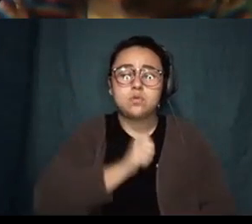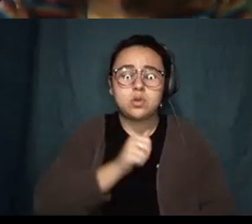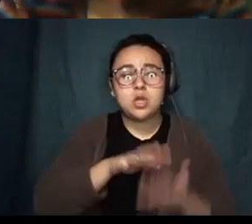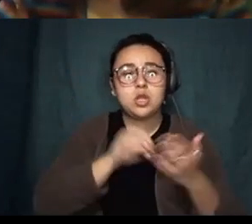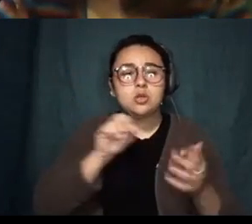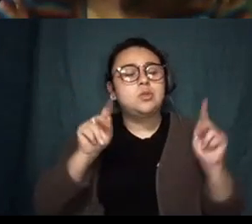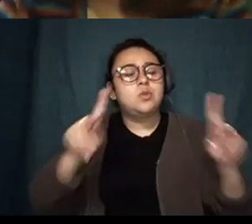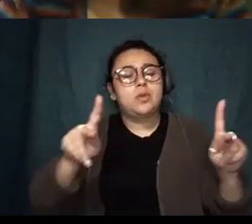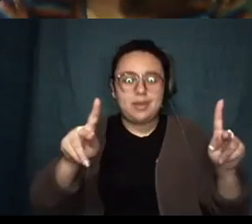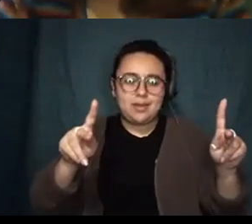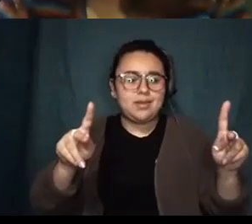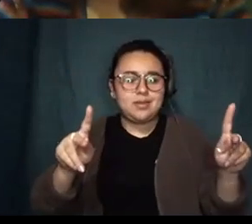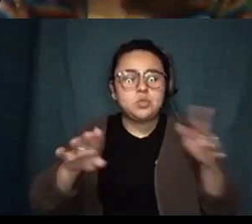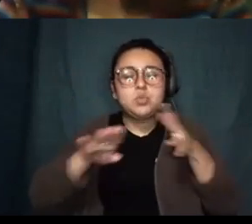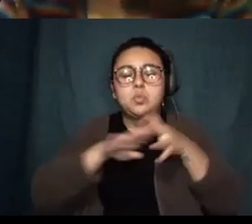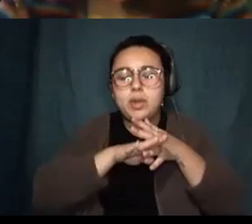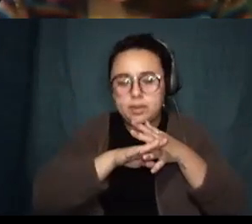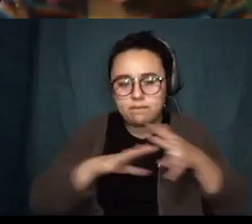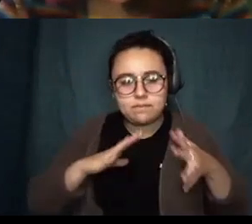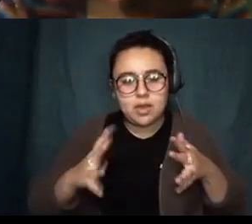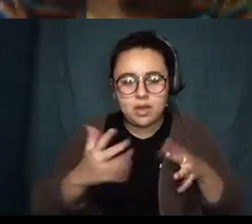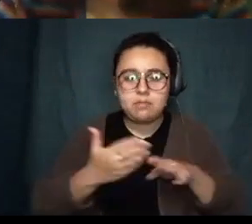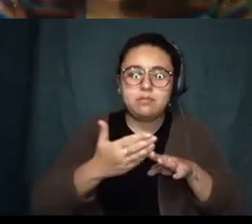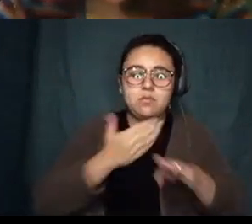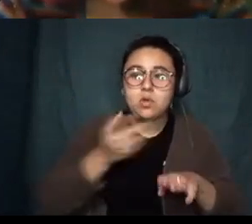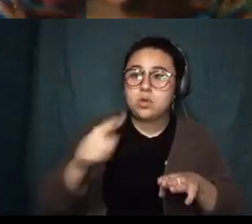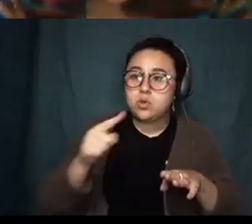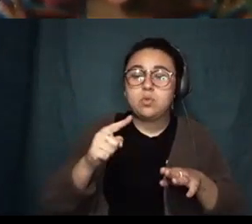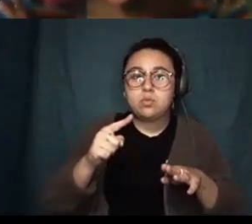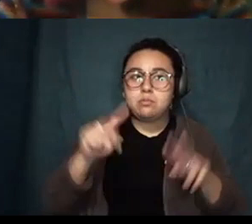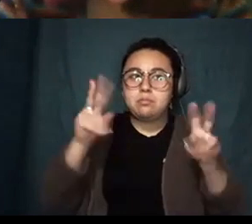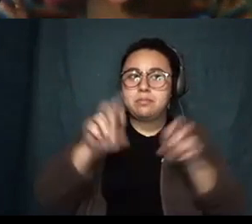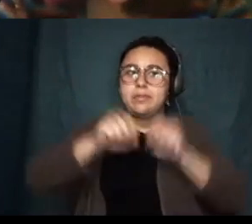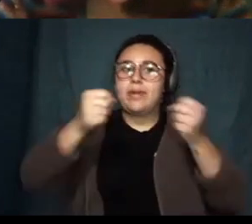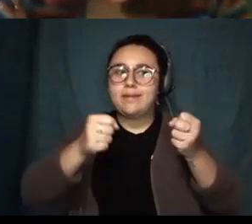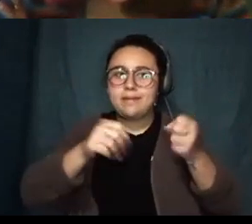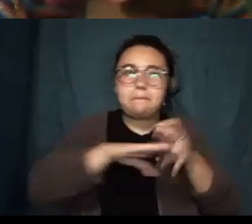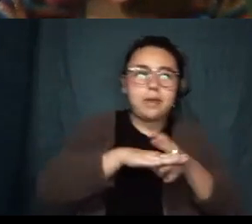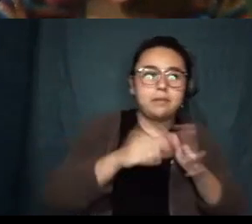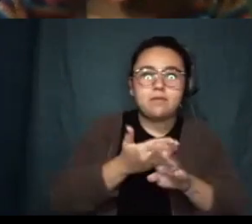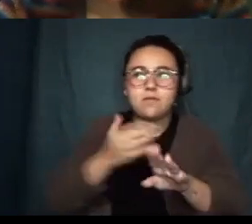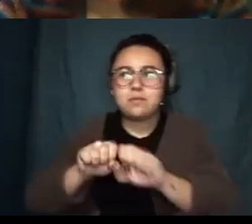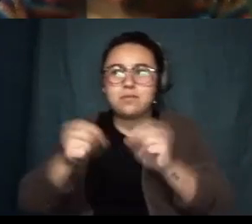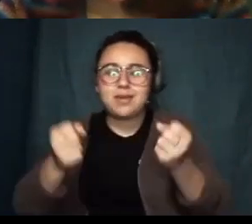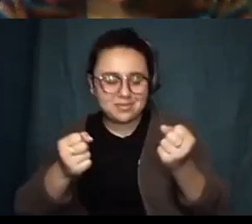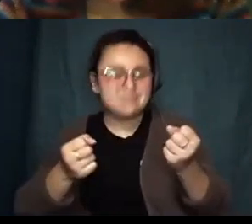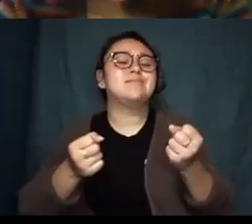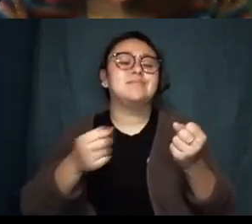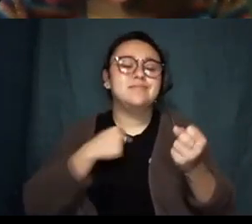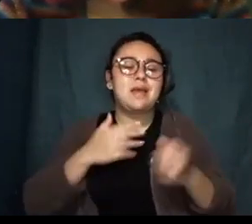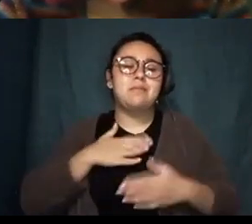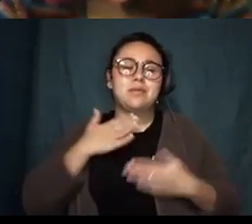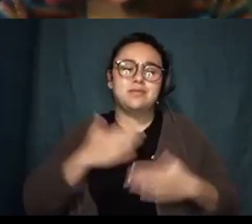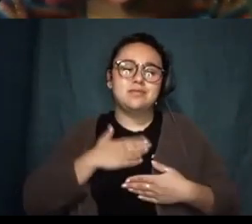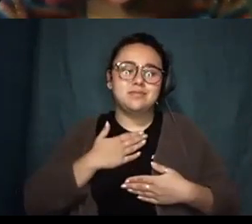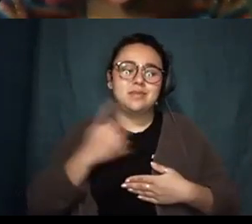to take a break before you before you break so um yeah I'm grateful if there's if there's something